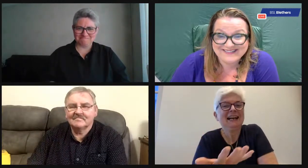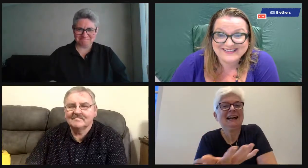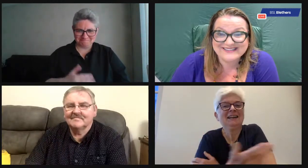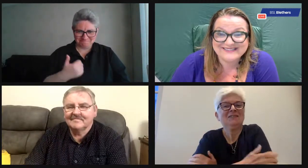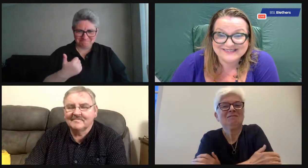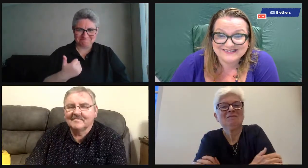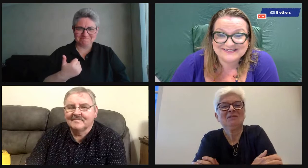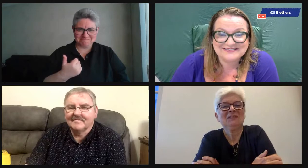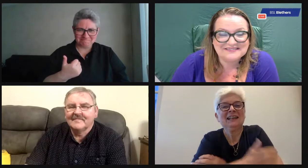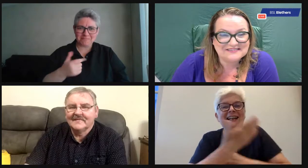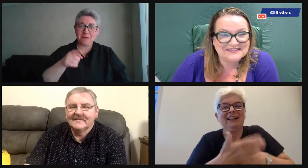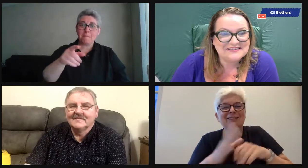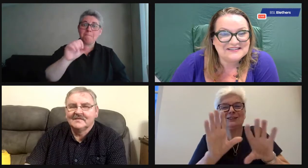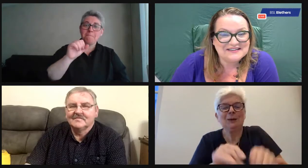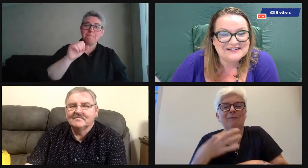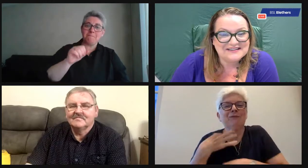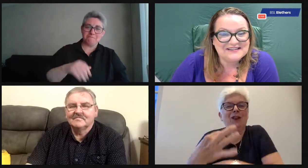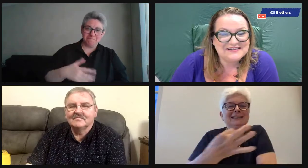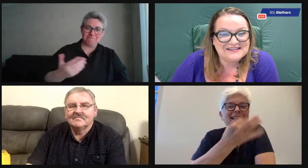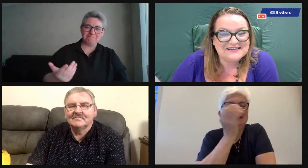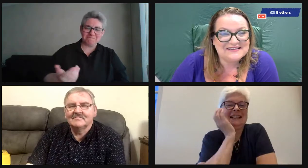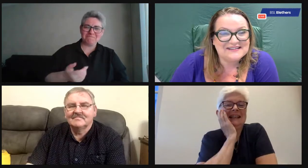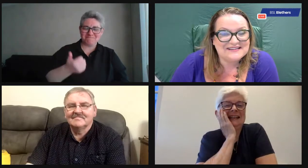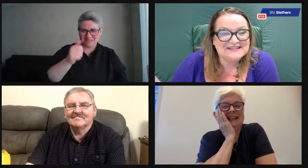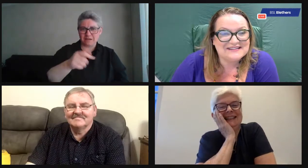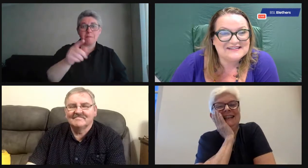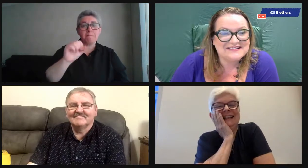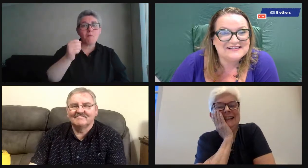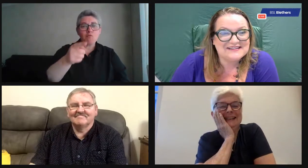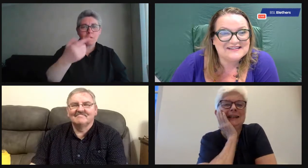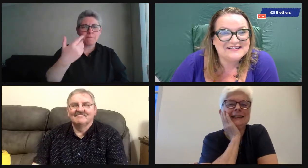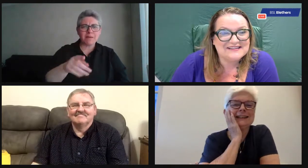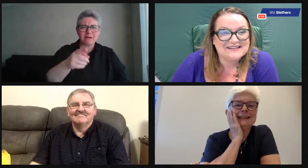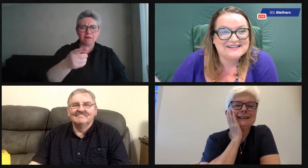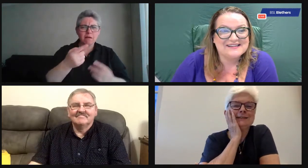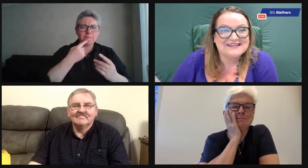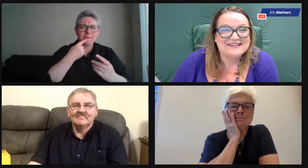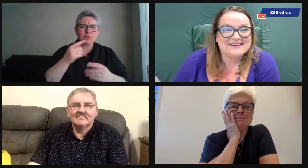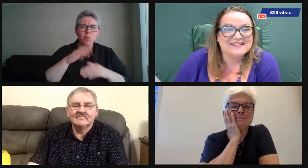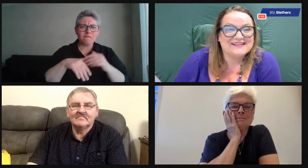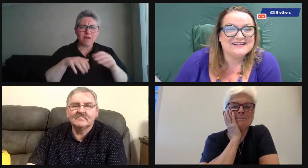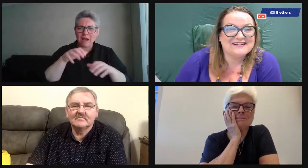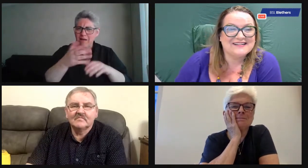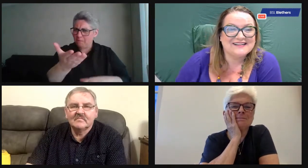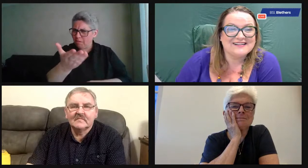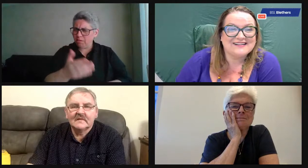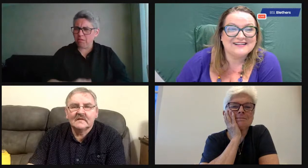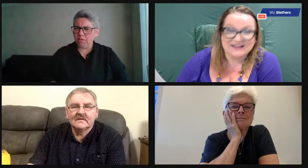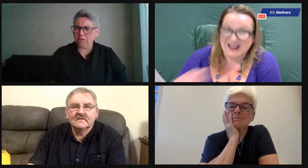my contribution for that day. I was still working at that. So that was my volunteering. I'm going to put that on the form. Tick that off.